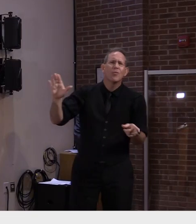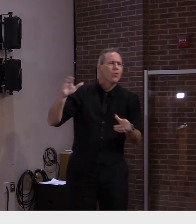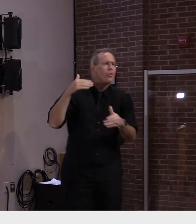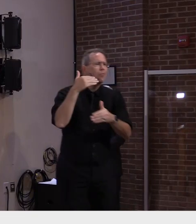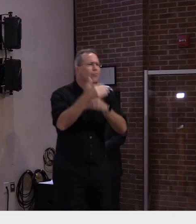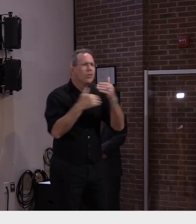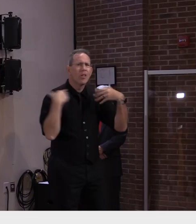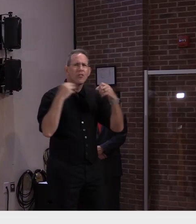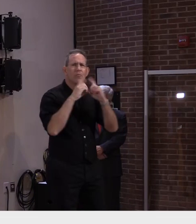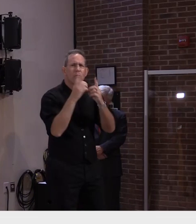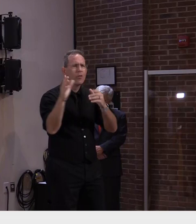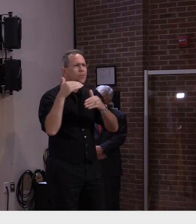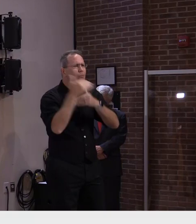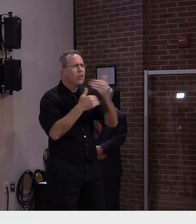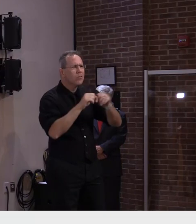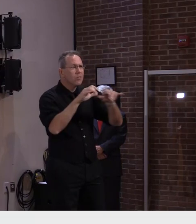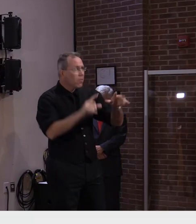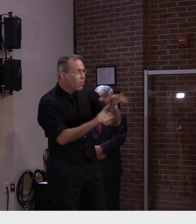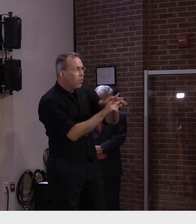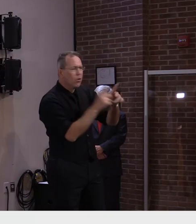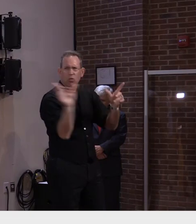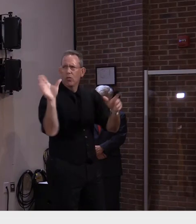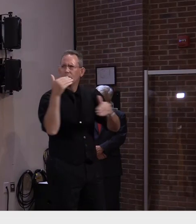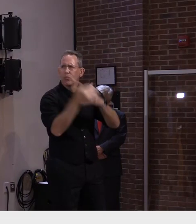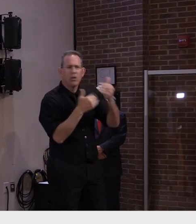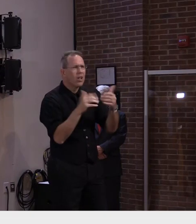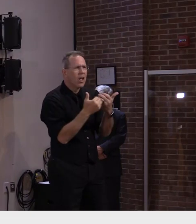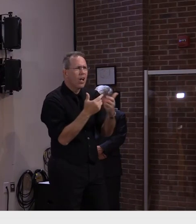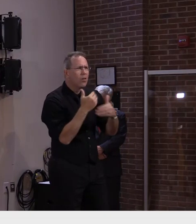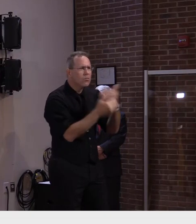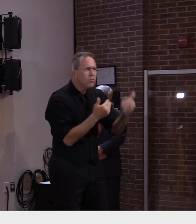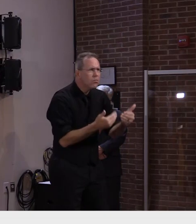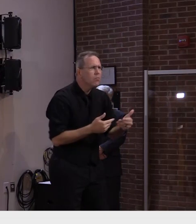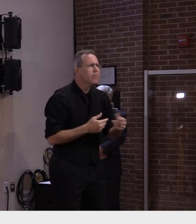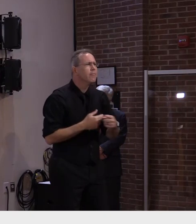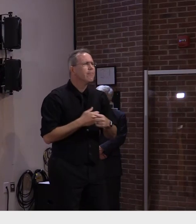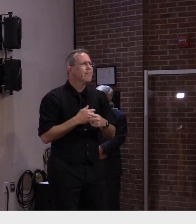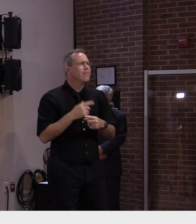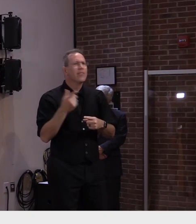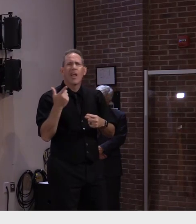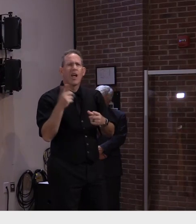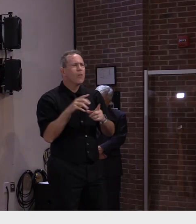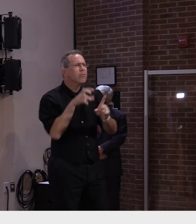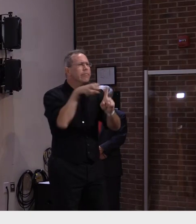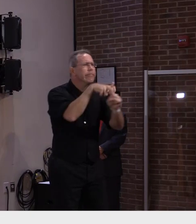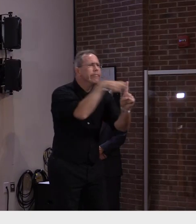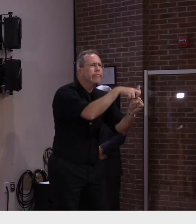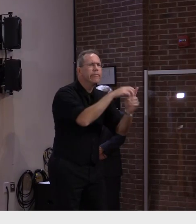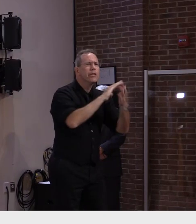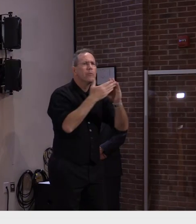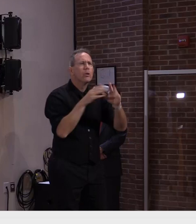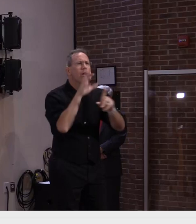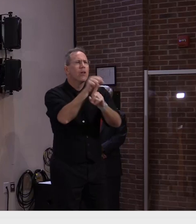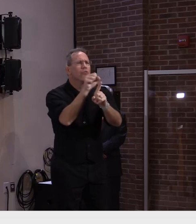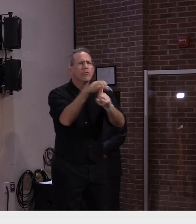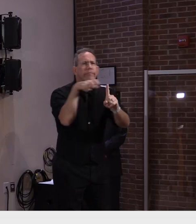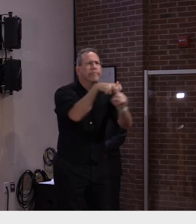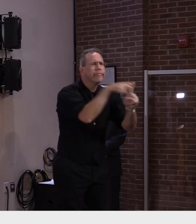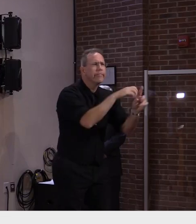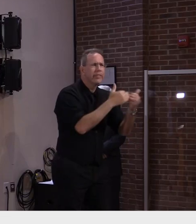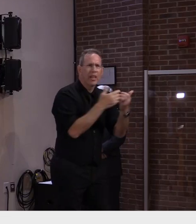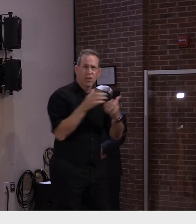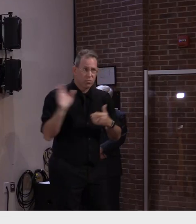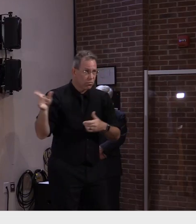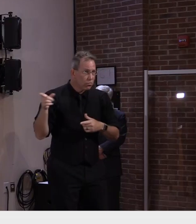of a protocol for outreach with the community. One of the things that I'm hearing here is that the folks at the town level here with the